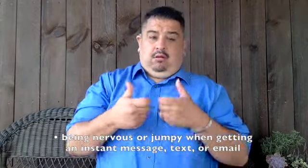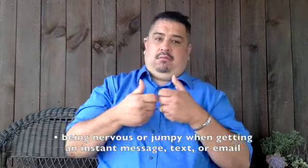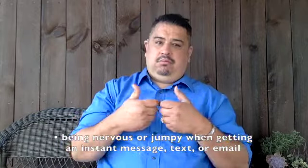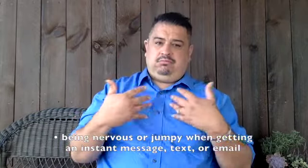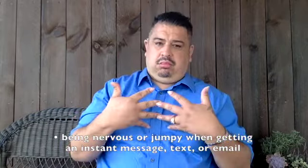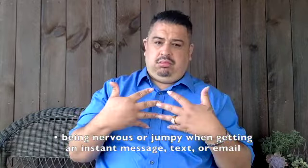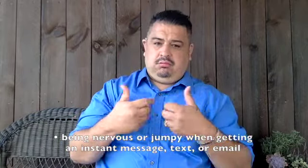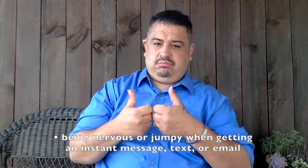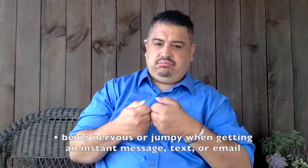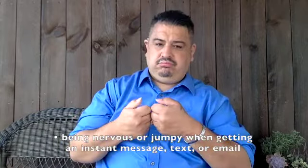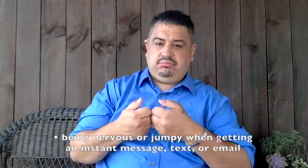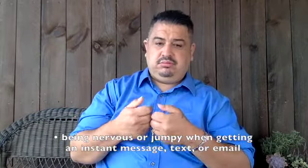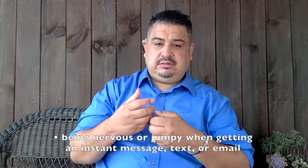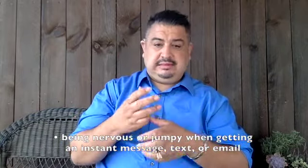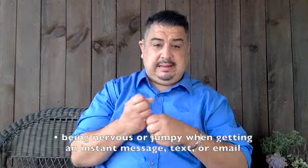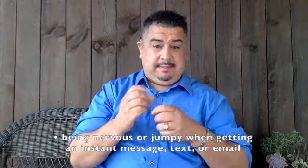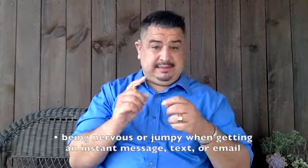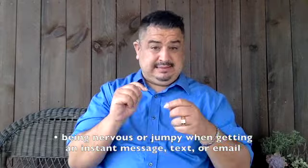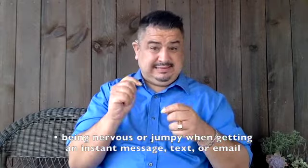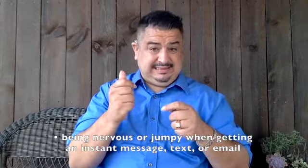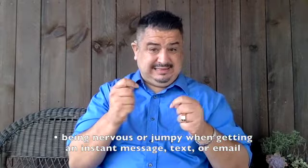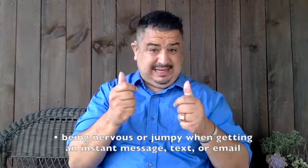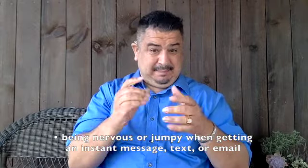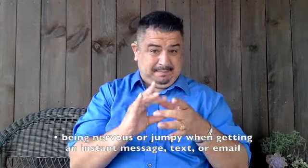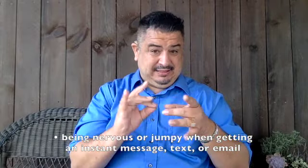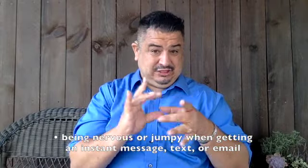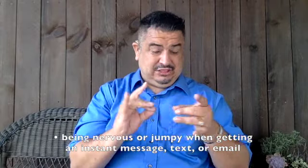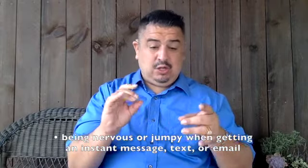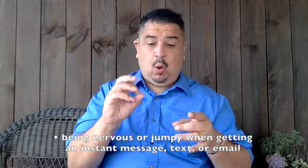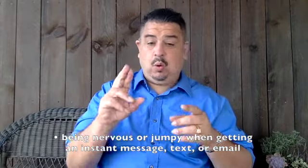nervous or jumpy when getting an instant message or text or email